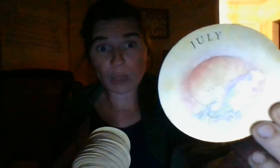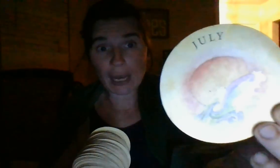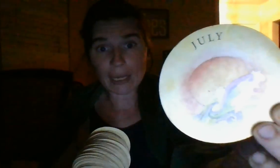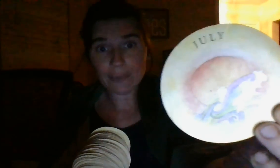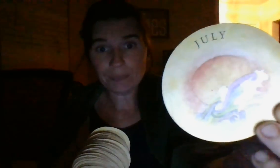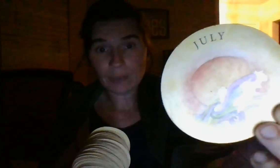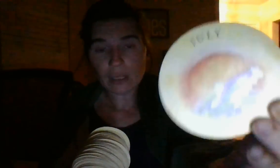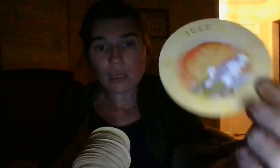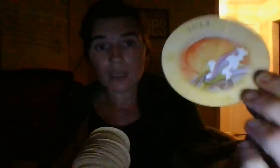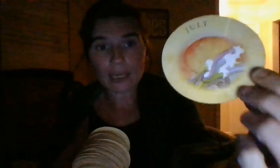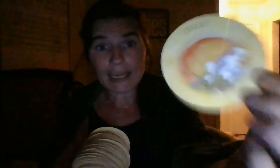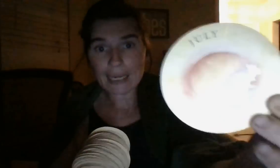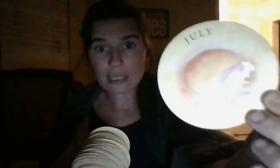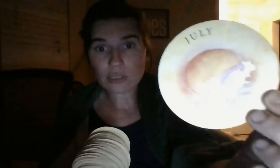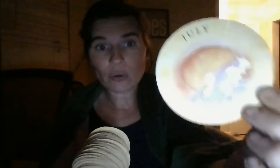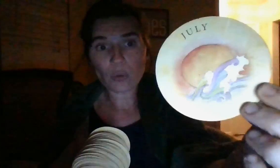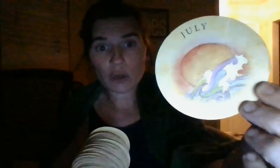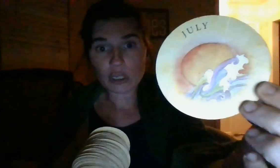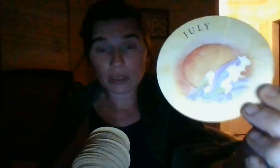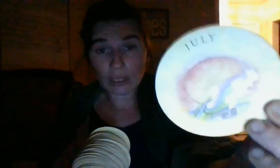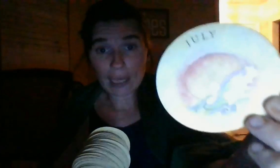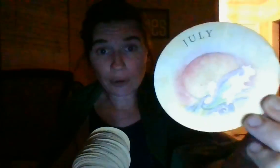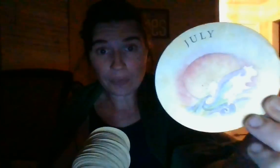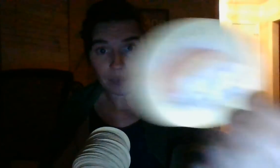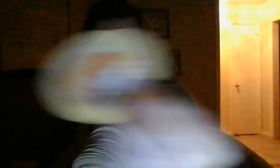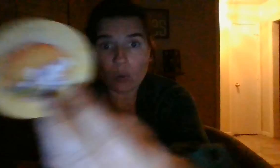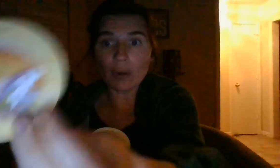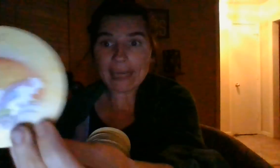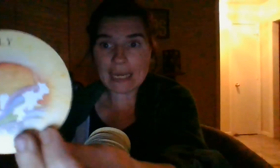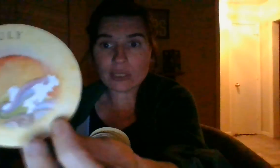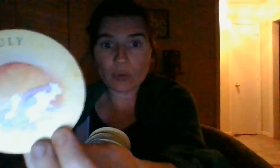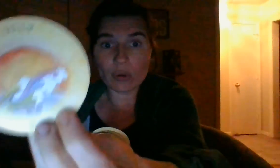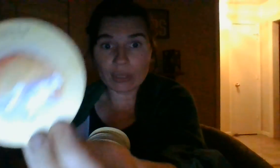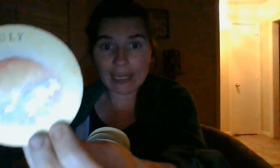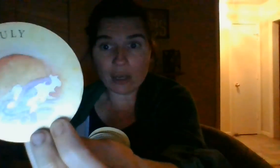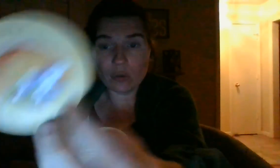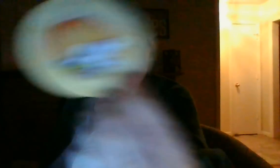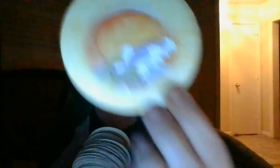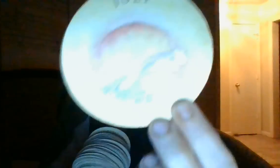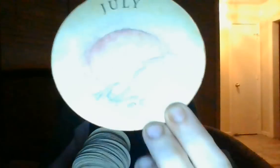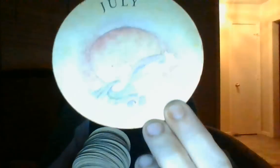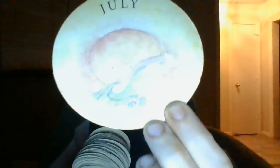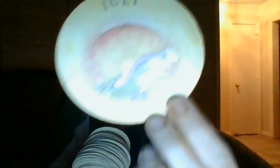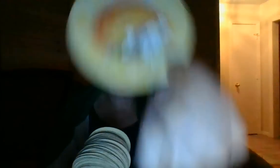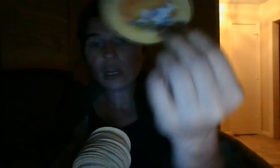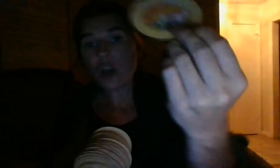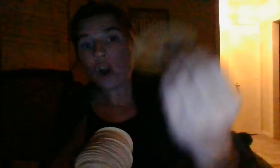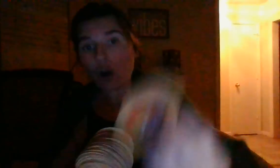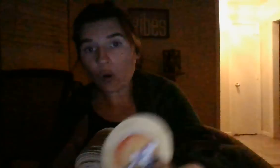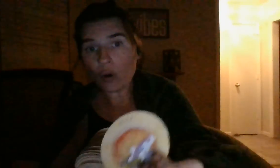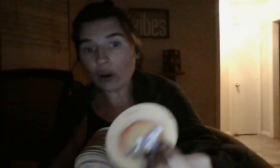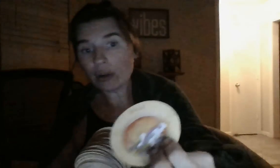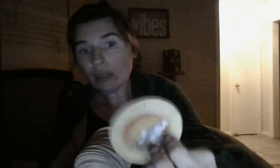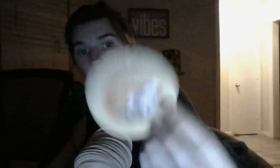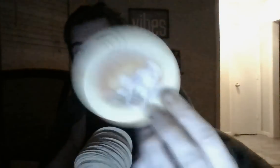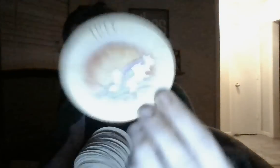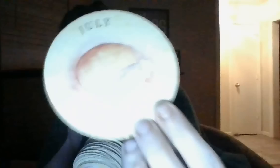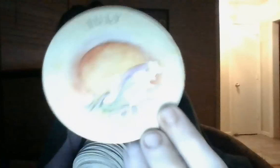July. Like a Cancer or a Leo. Or a Cancer or a Leo with the July card. Or, she could have